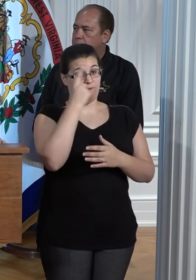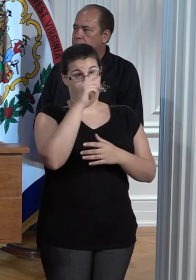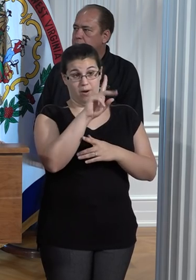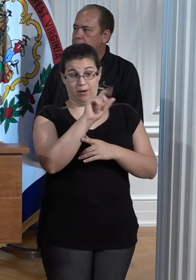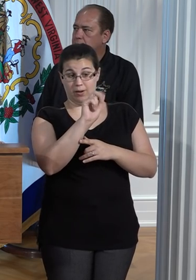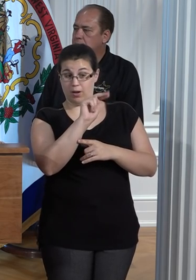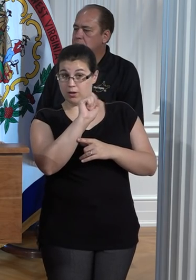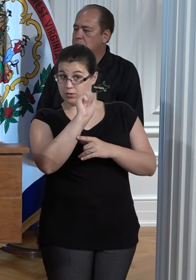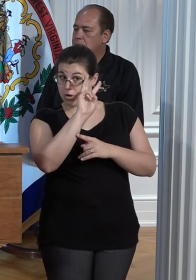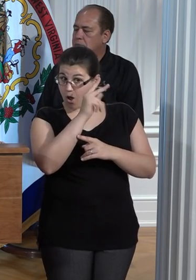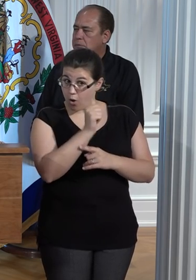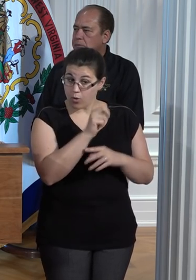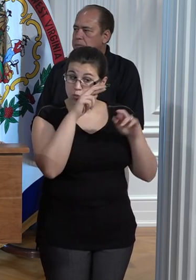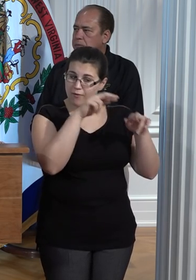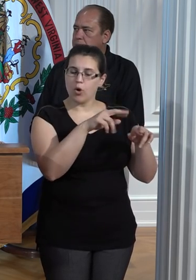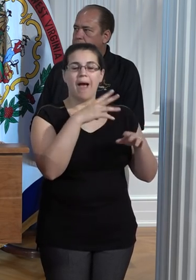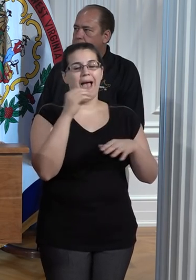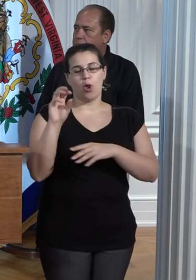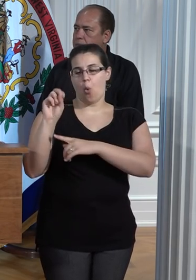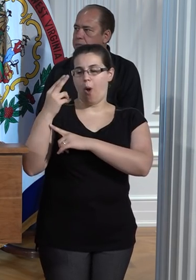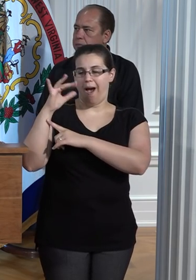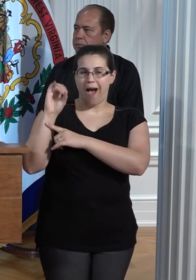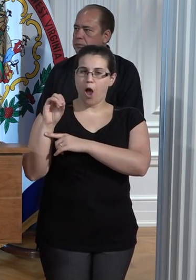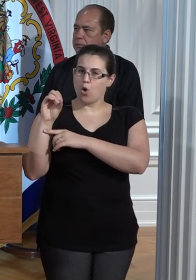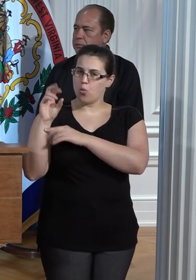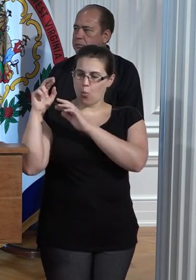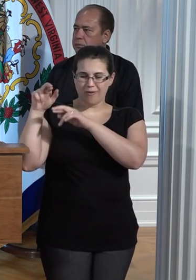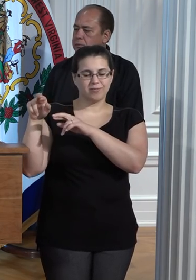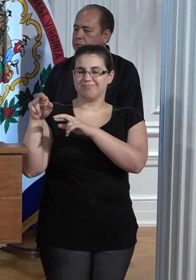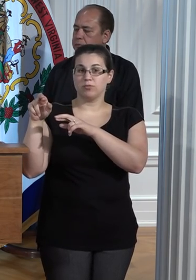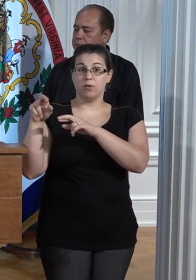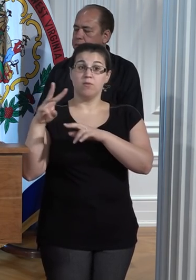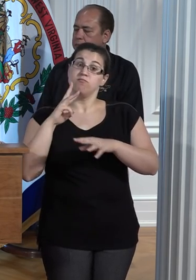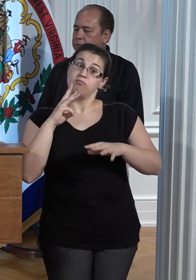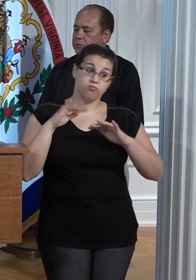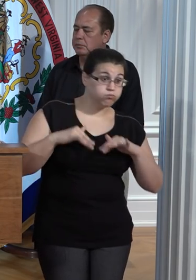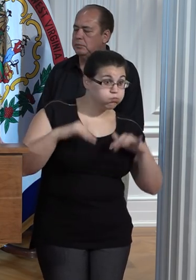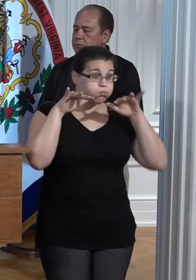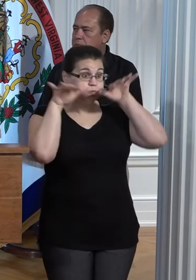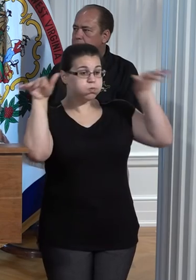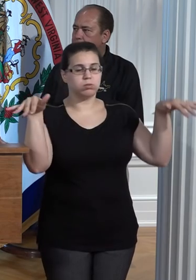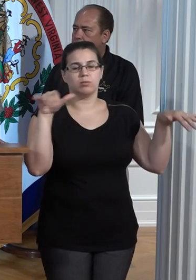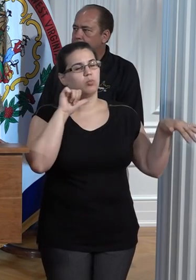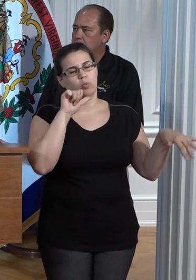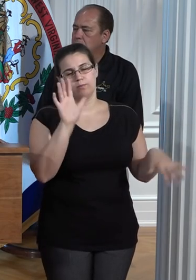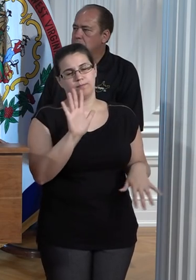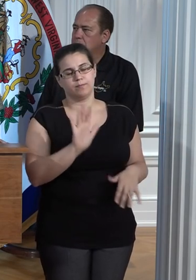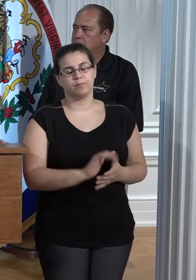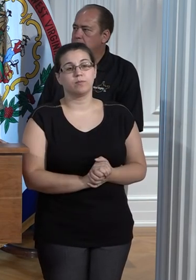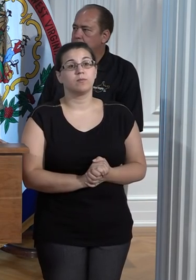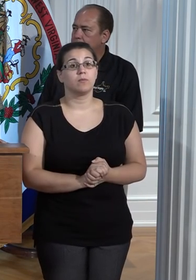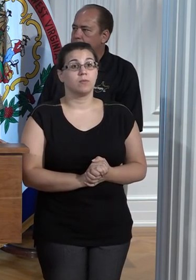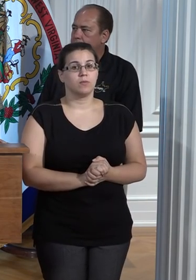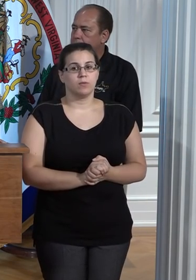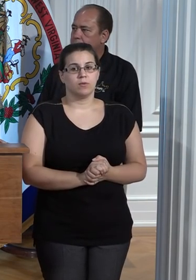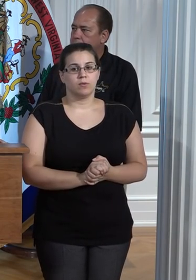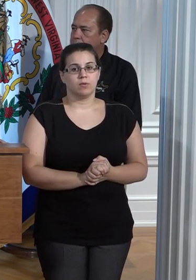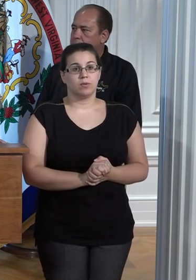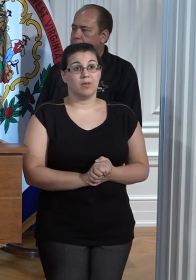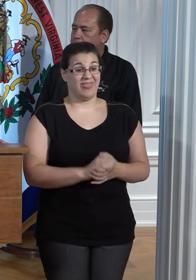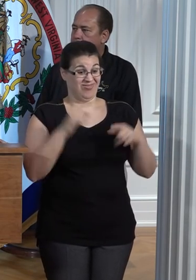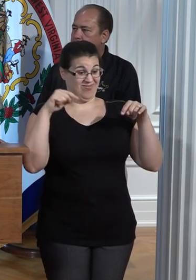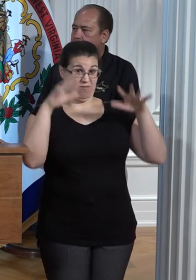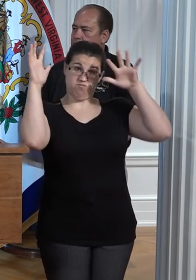that's reassurance for the communities along the Kanawha River and the Ohio River. The significant rainfall is